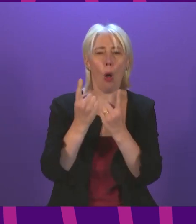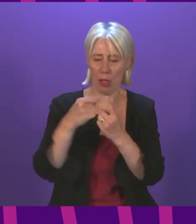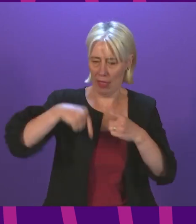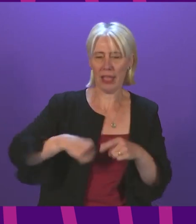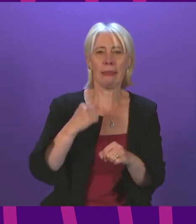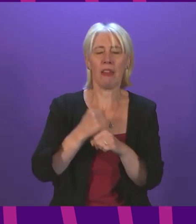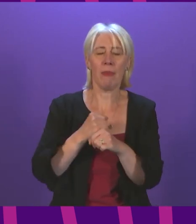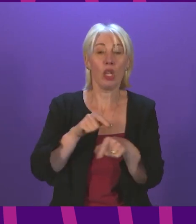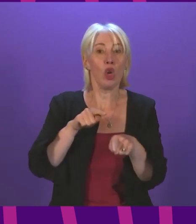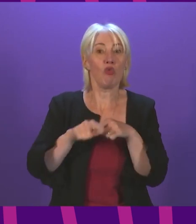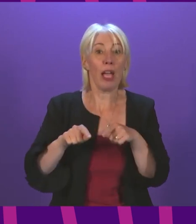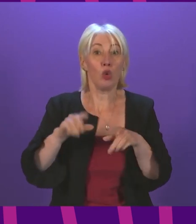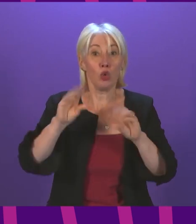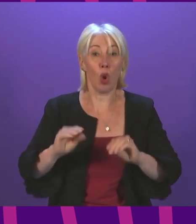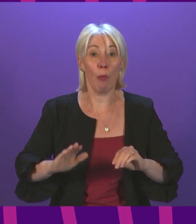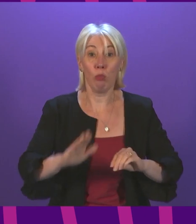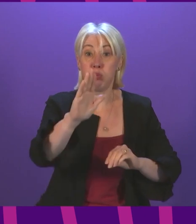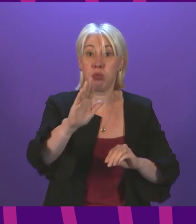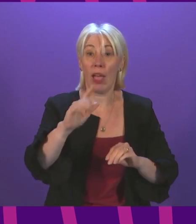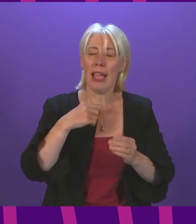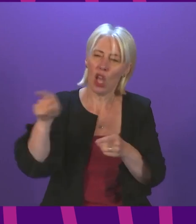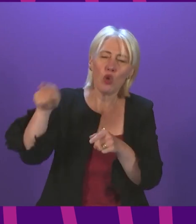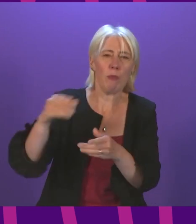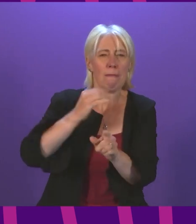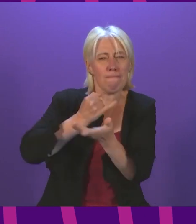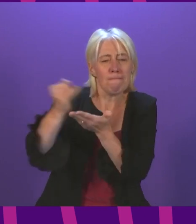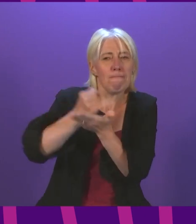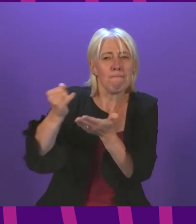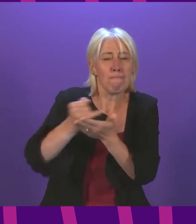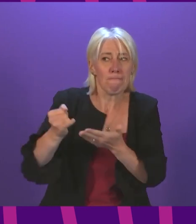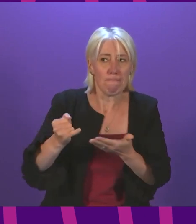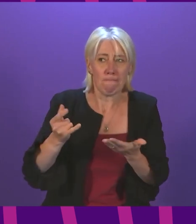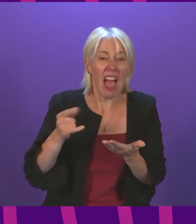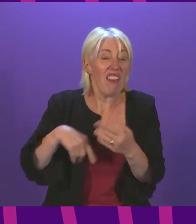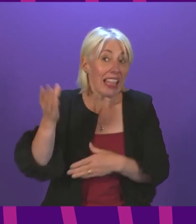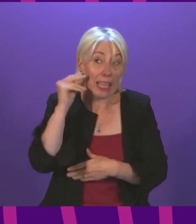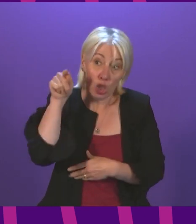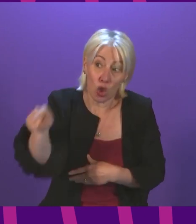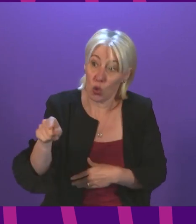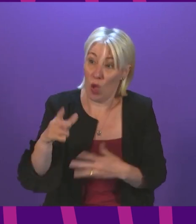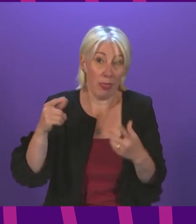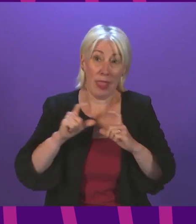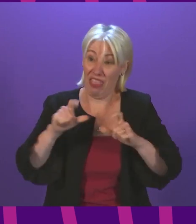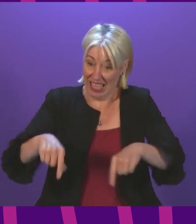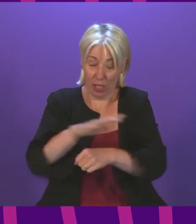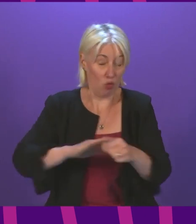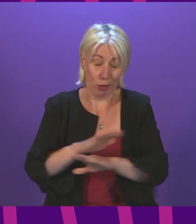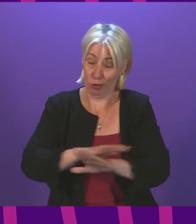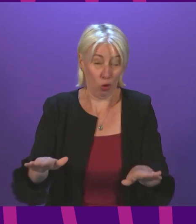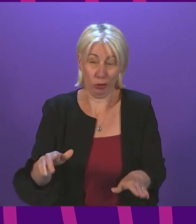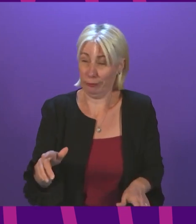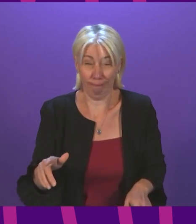stem the rise in COVID cases, we wouldn't be in the position we are in right now with falling COVID cases.